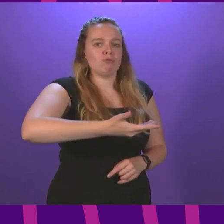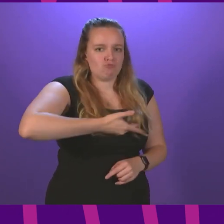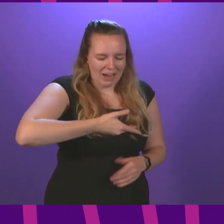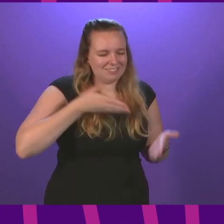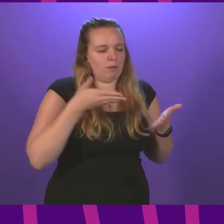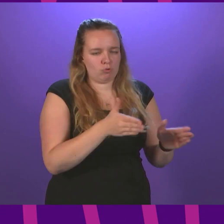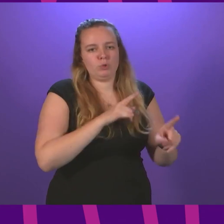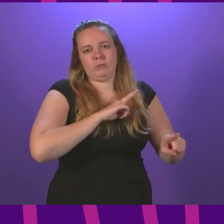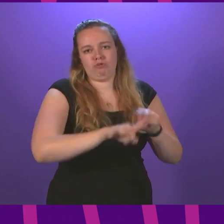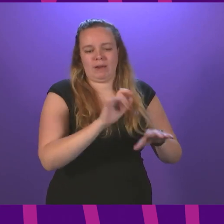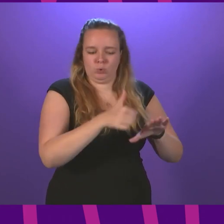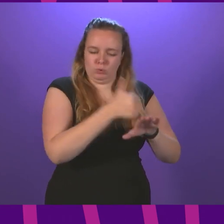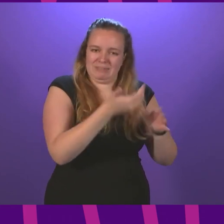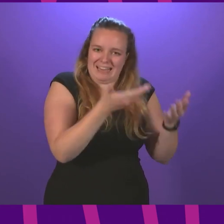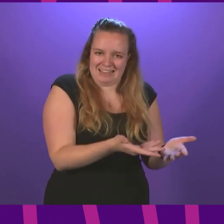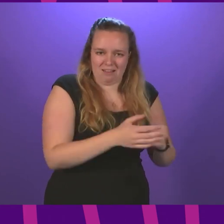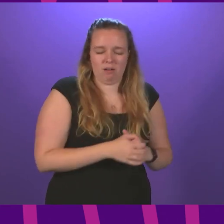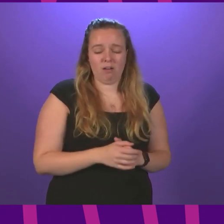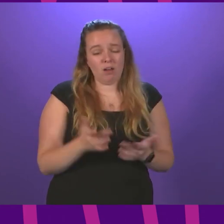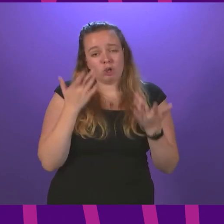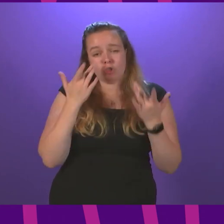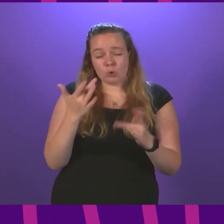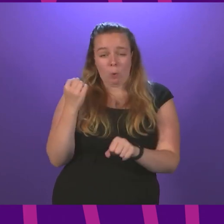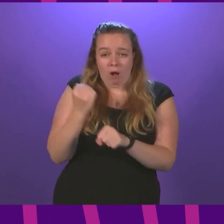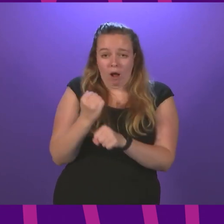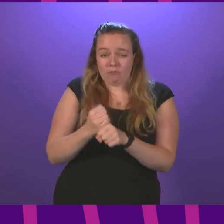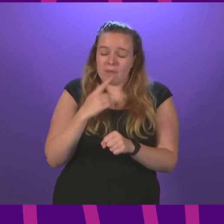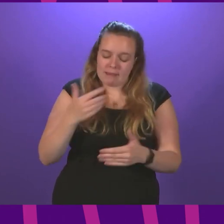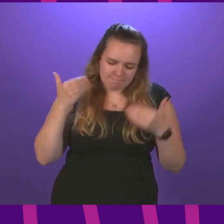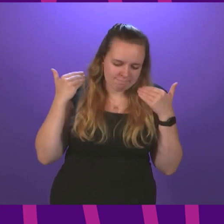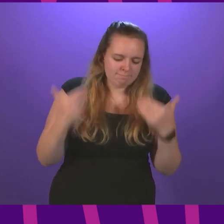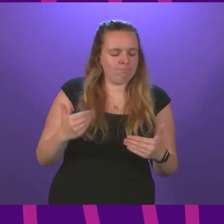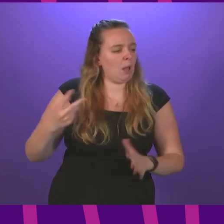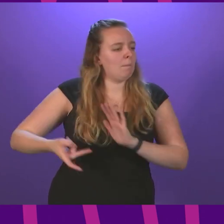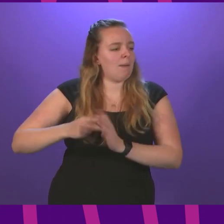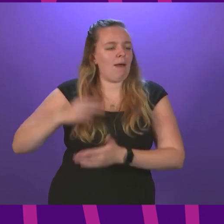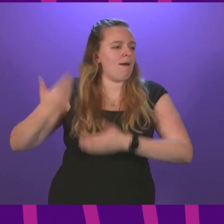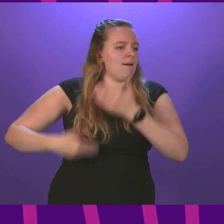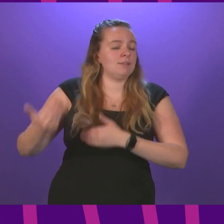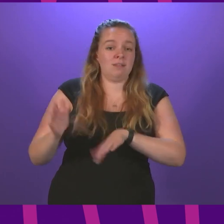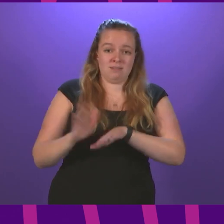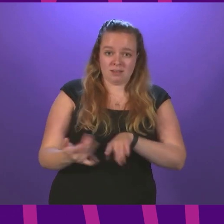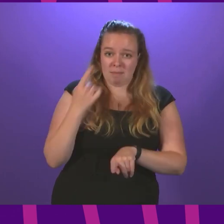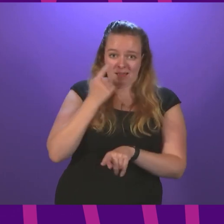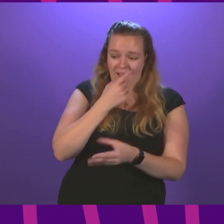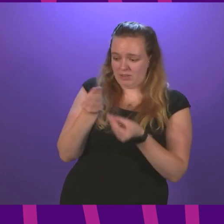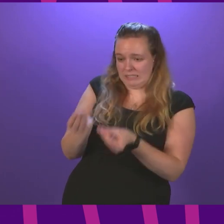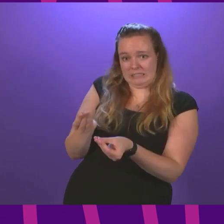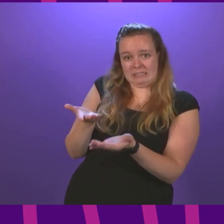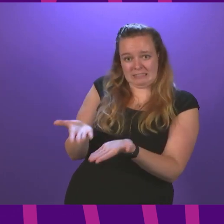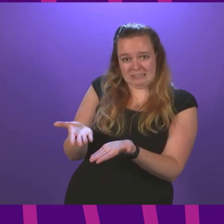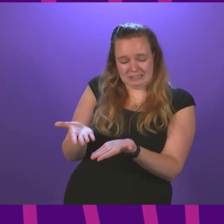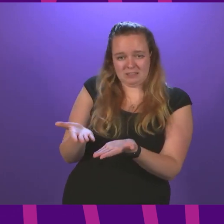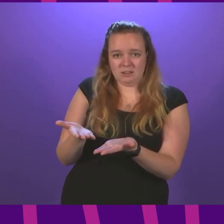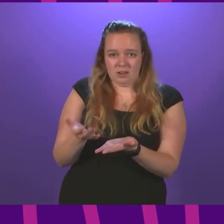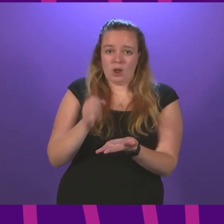trying to build here. And it is symbolic of a government that ploughs on with its plans, no matter the evidence presented, that